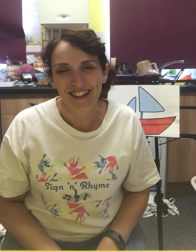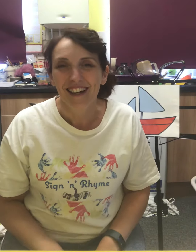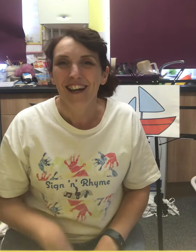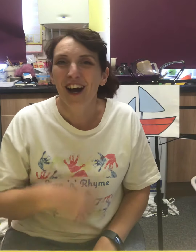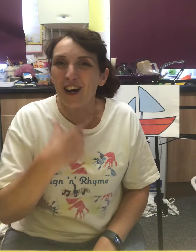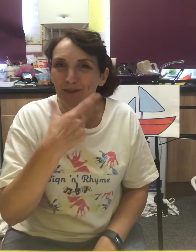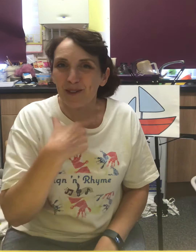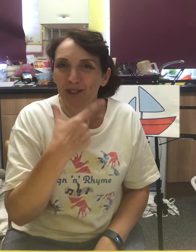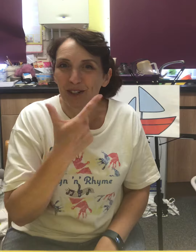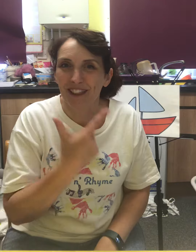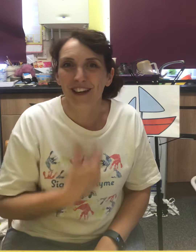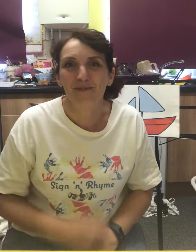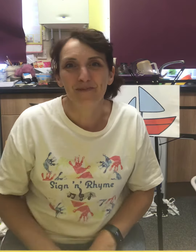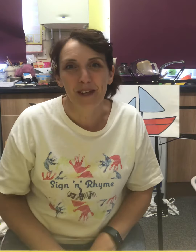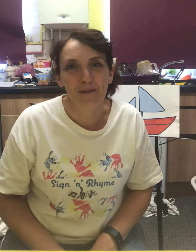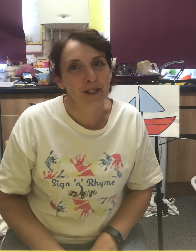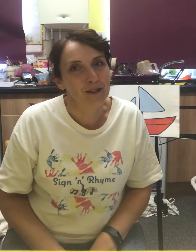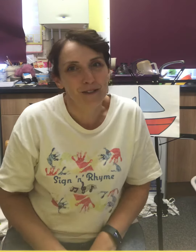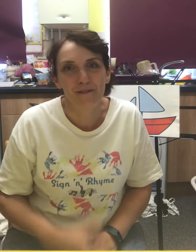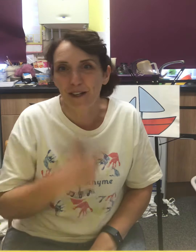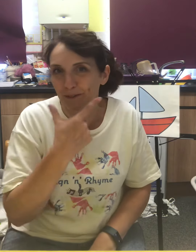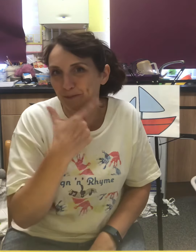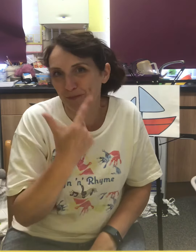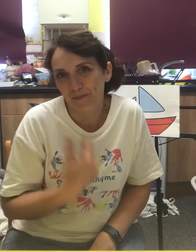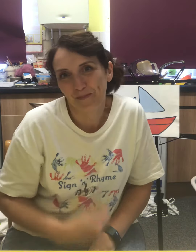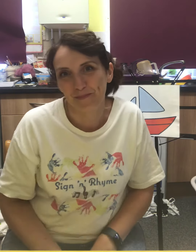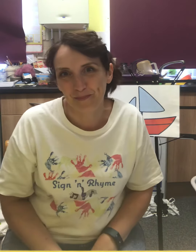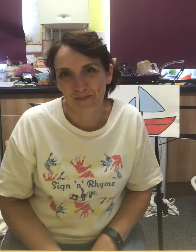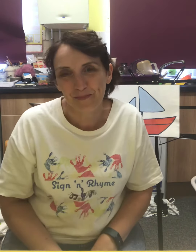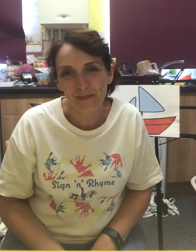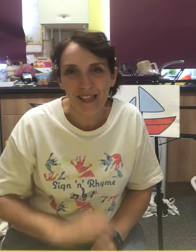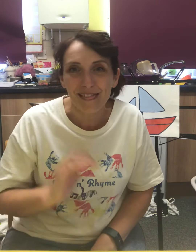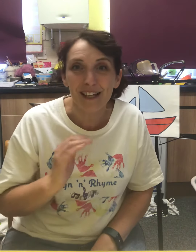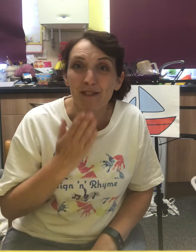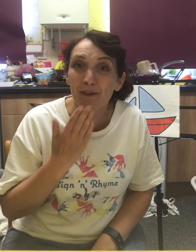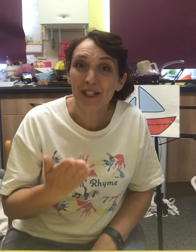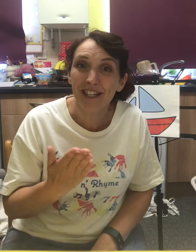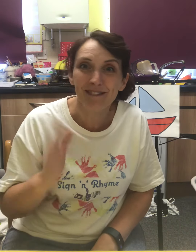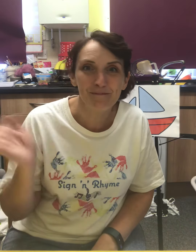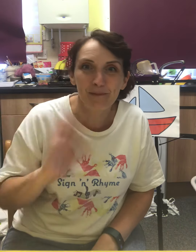I hope you enjoyed that. It was lots of fun. Thanks for watching. Bye bye.